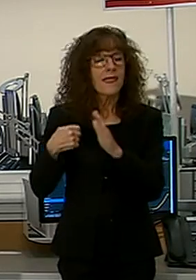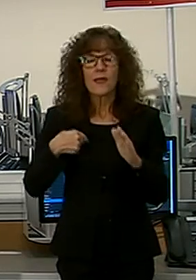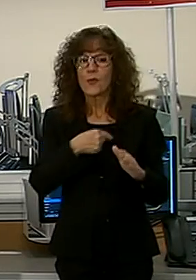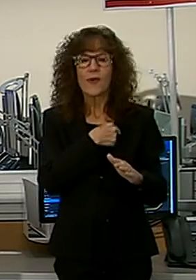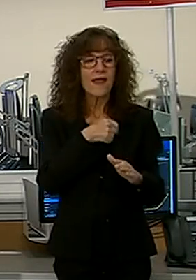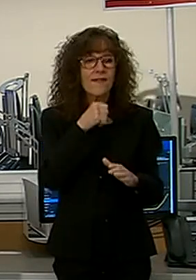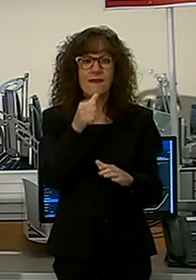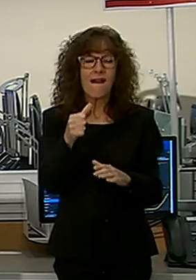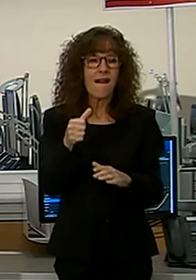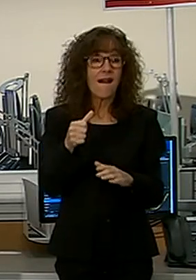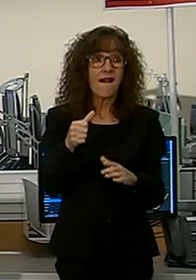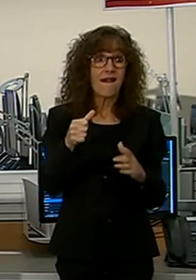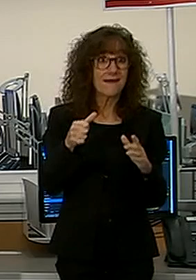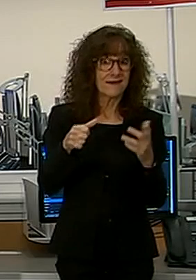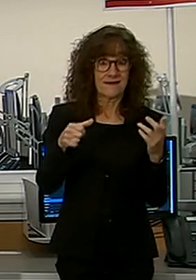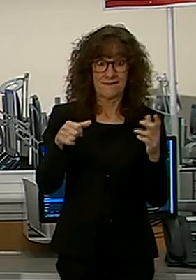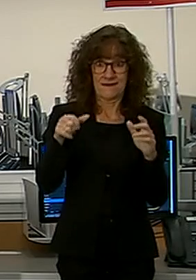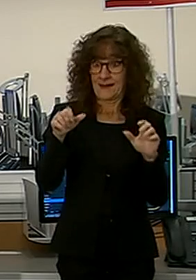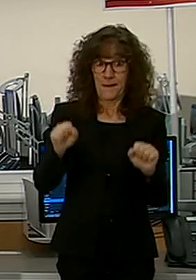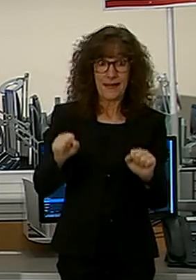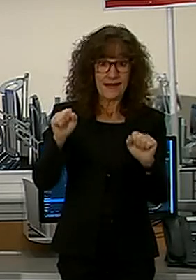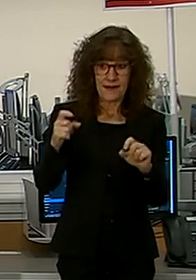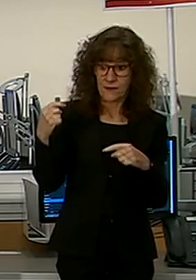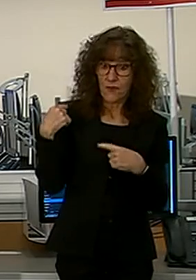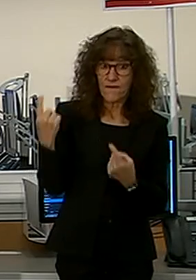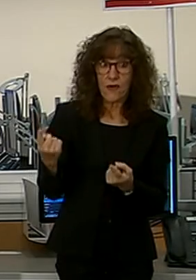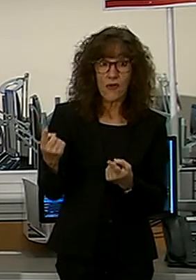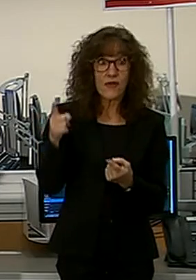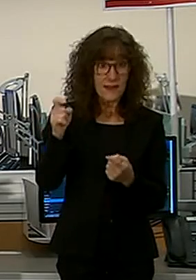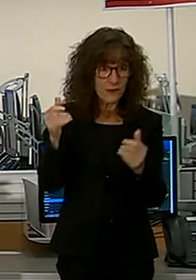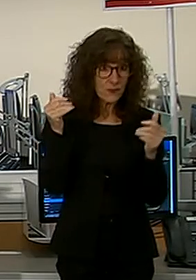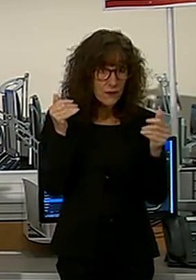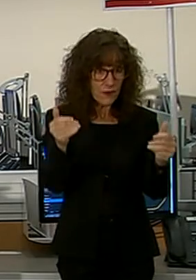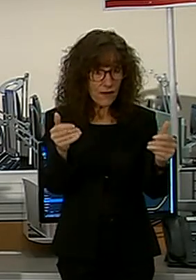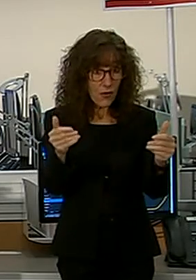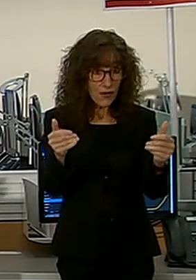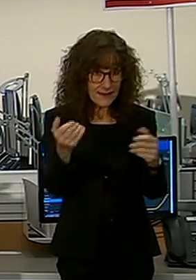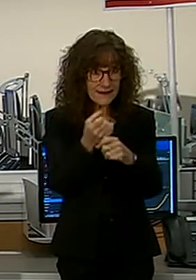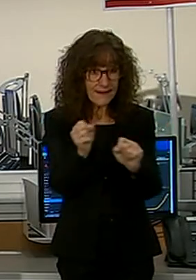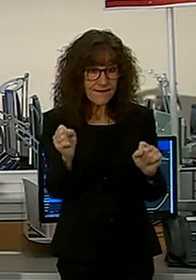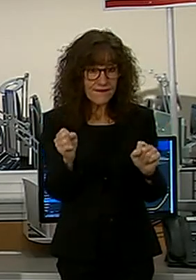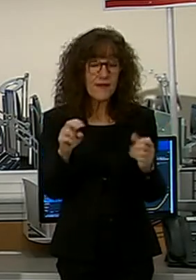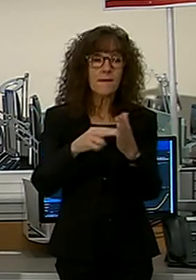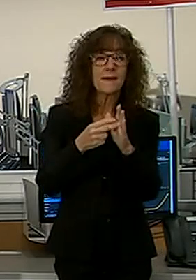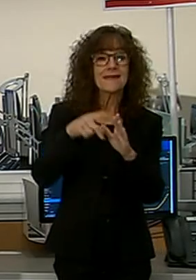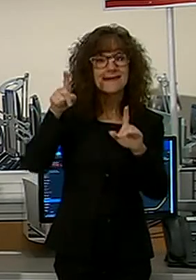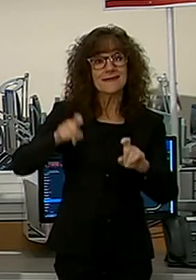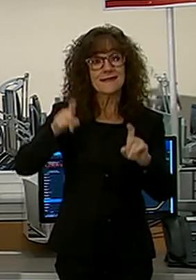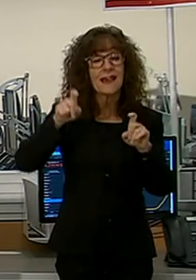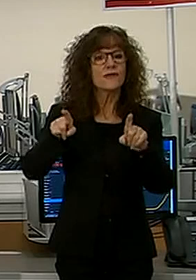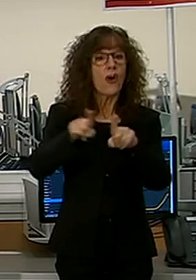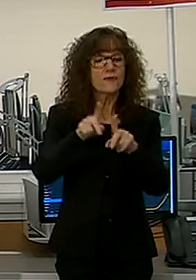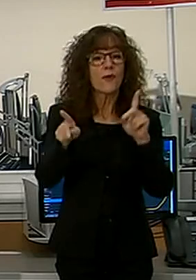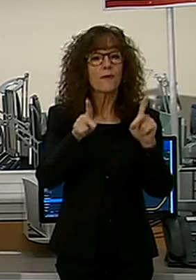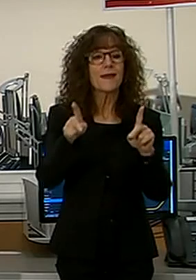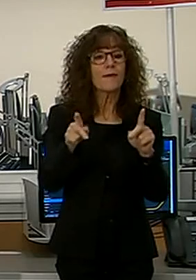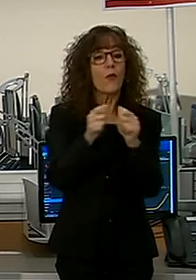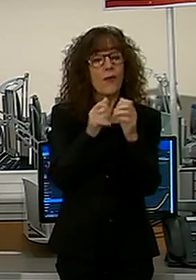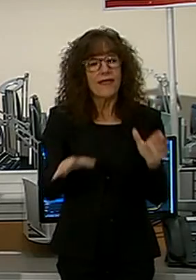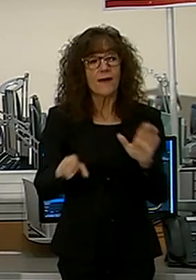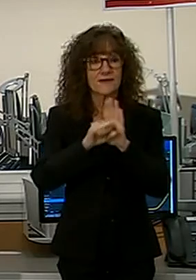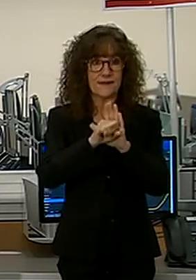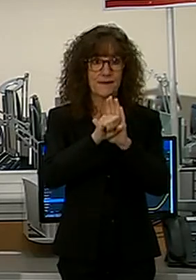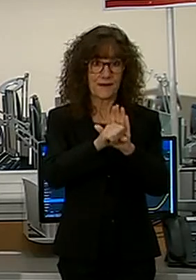capacity, and what we will need to have the capacity to do in order to move forward safely is to test also asymptomatic